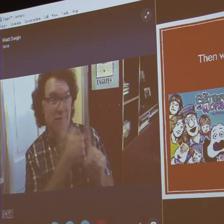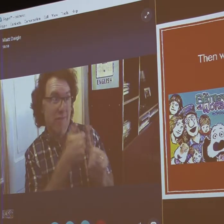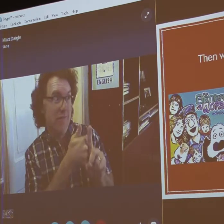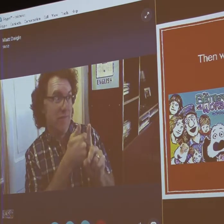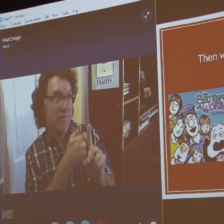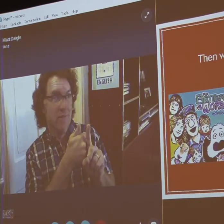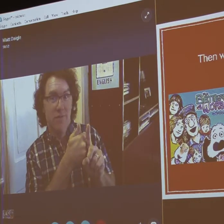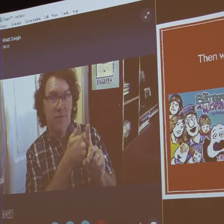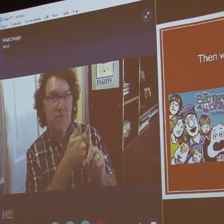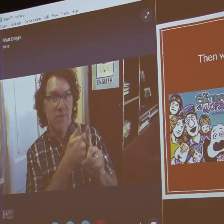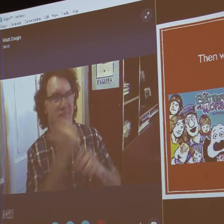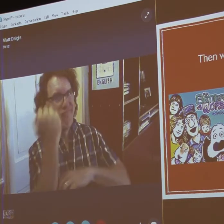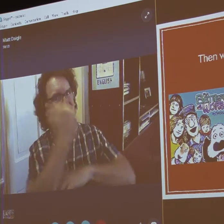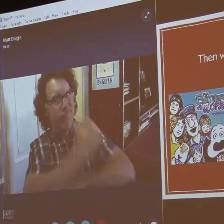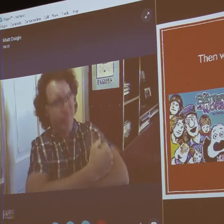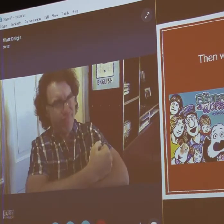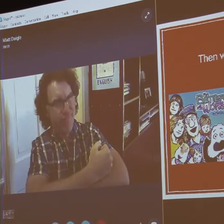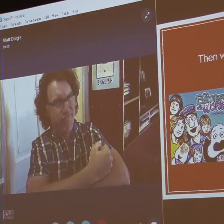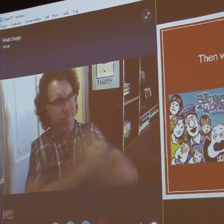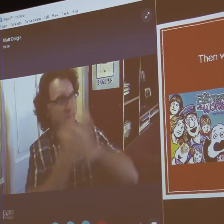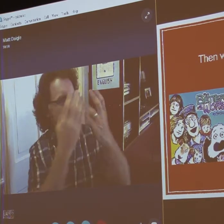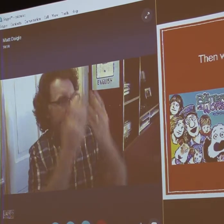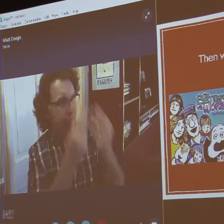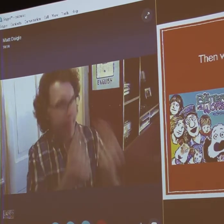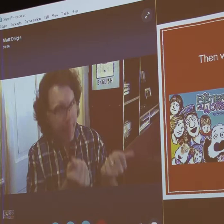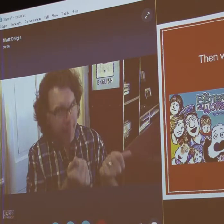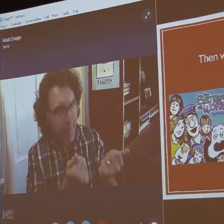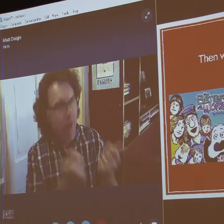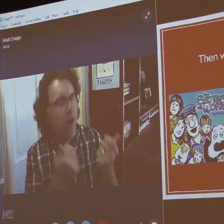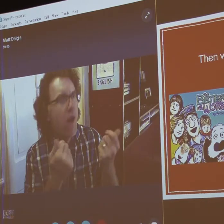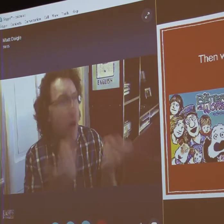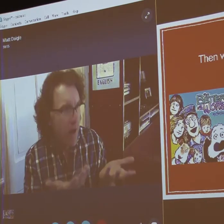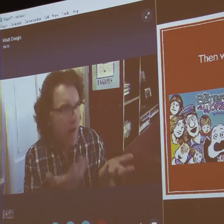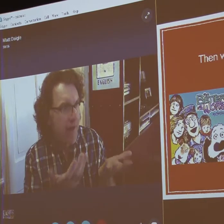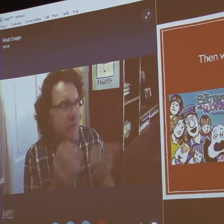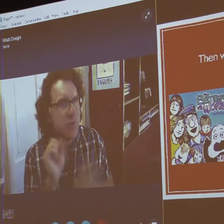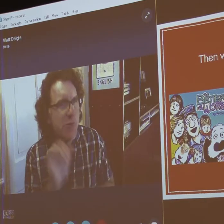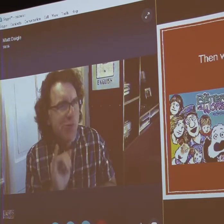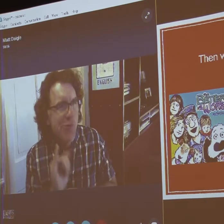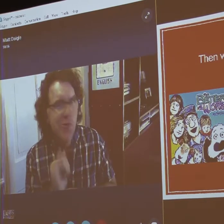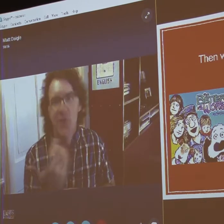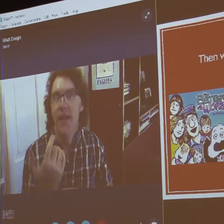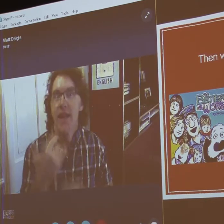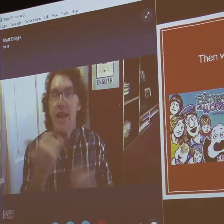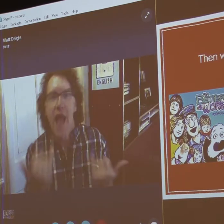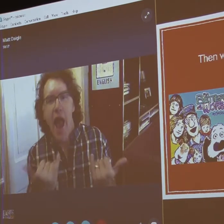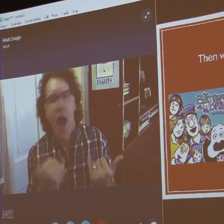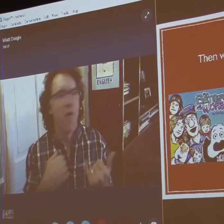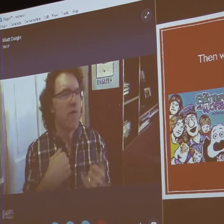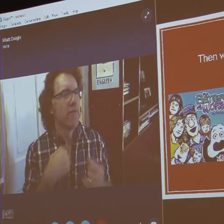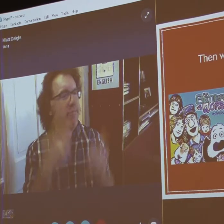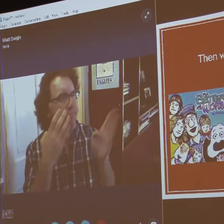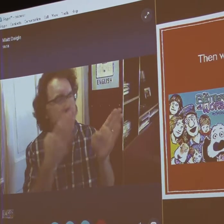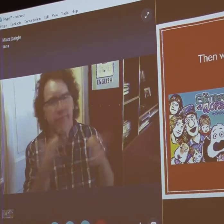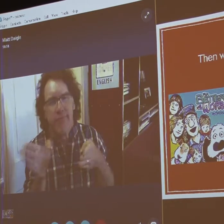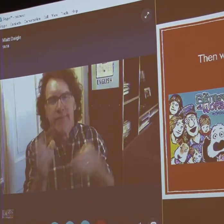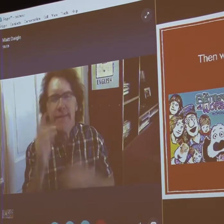But Sign News, that newspaper, went under. So that was disappointing and sad.